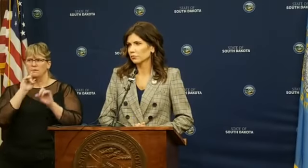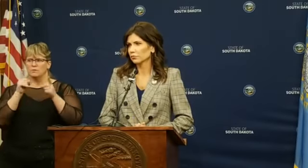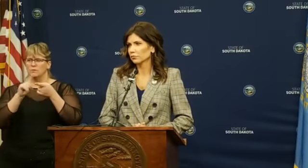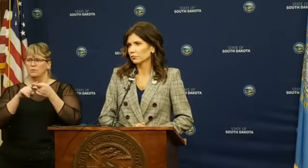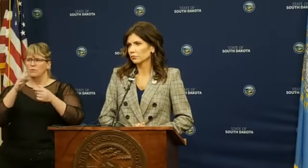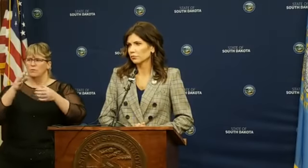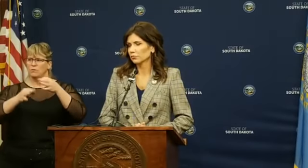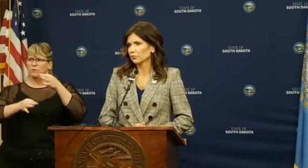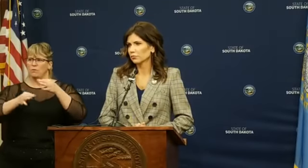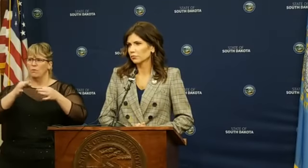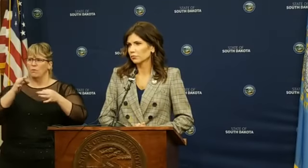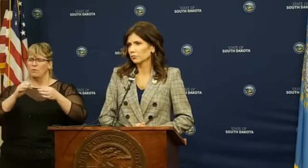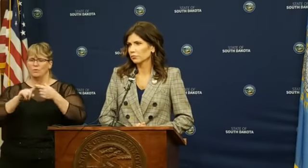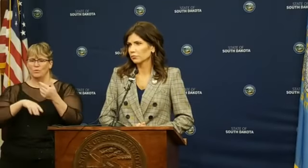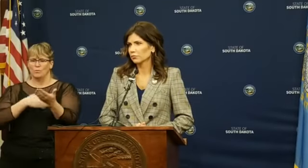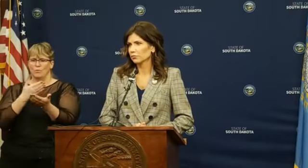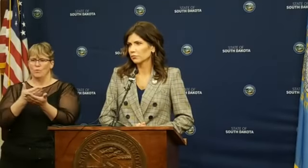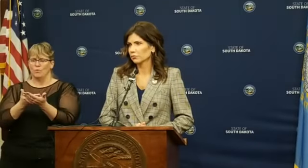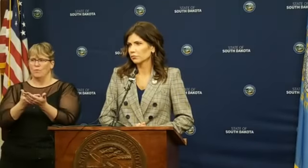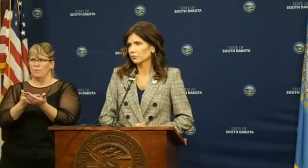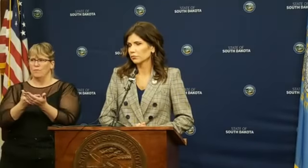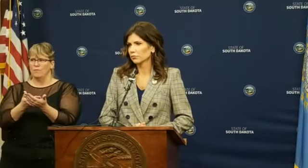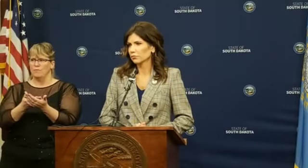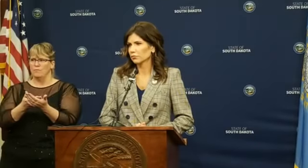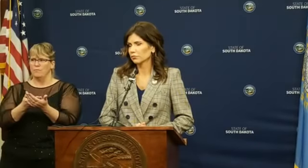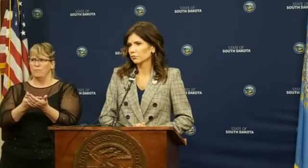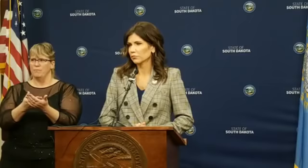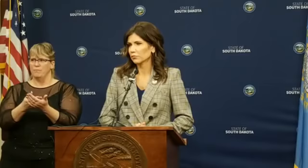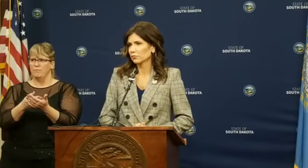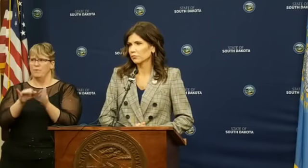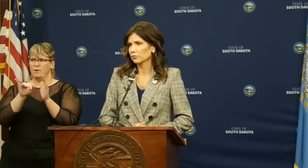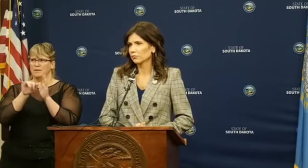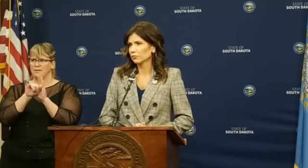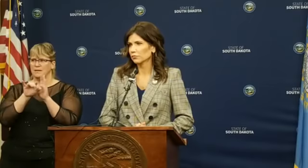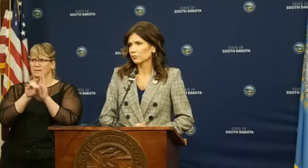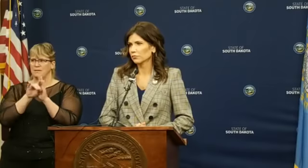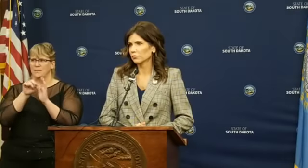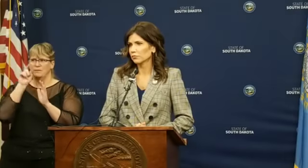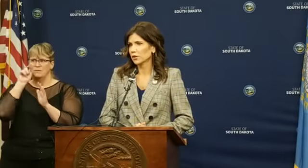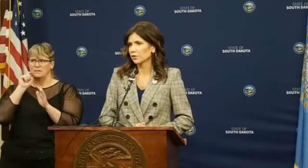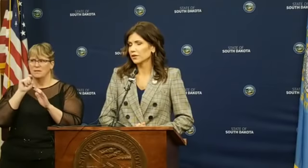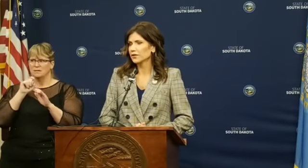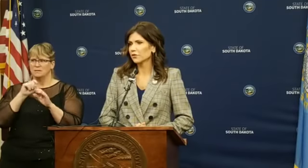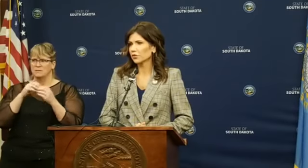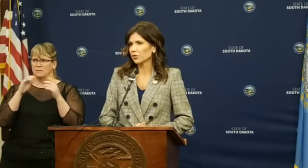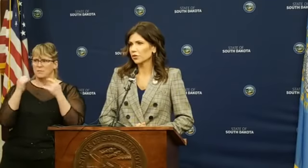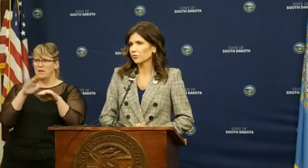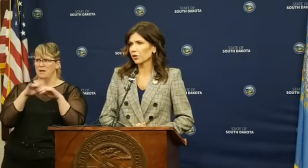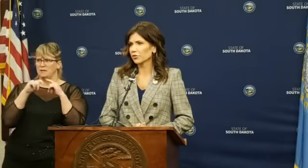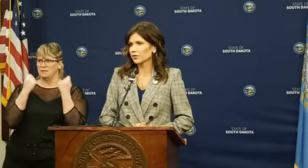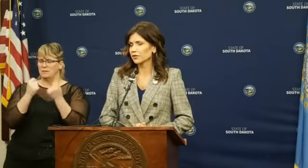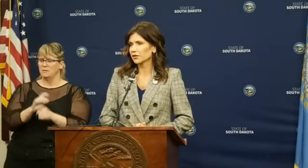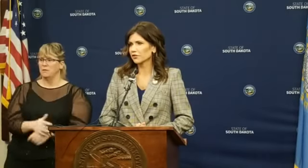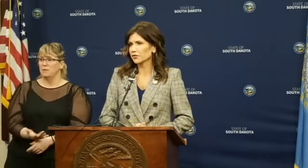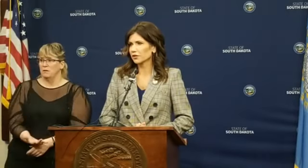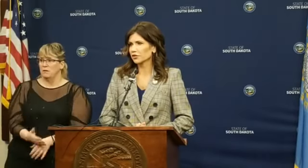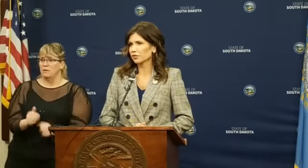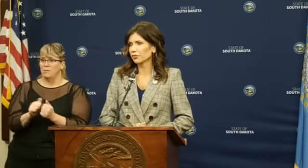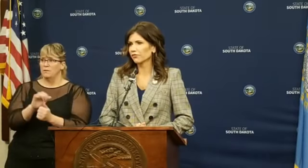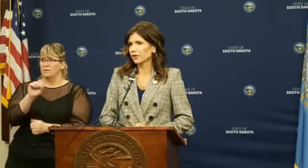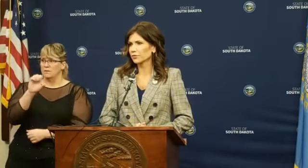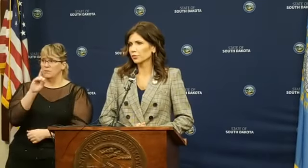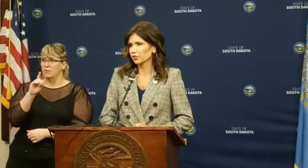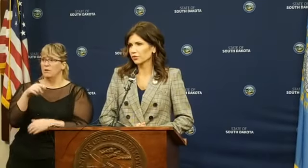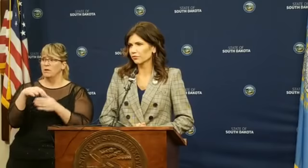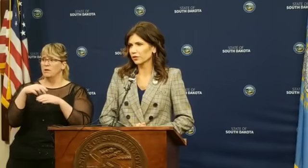to essentially prove their genitalia just to get reinstated on a sports team? Well, in South Dakota, in regards to this legislation,